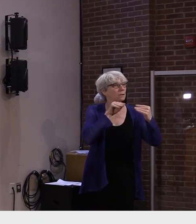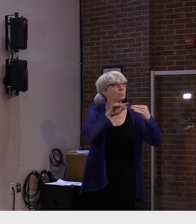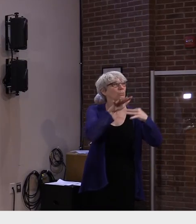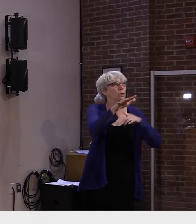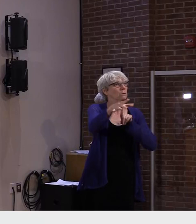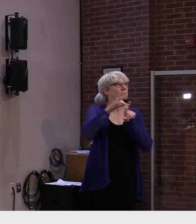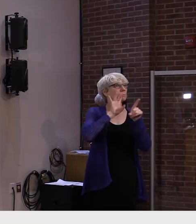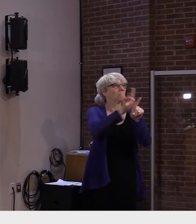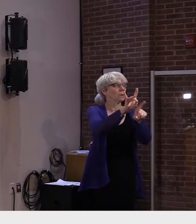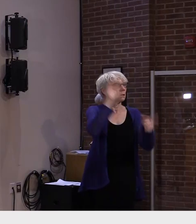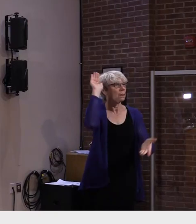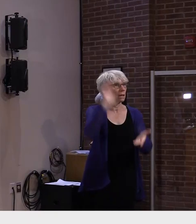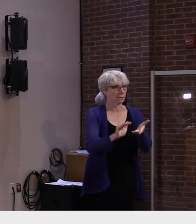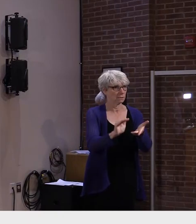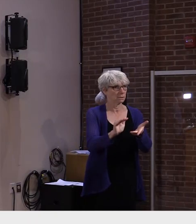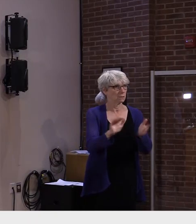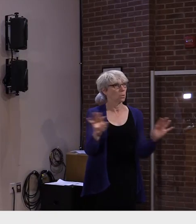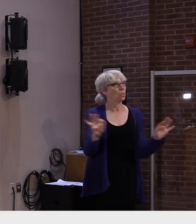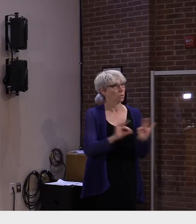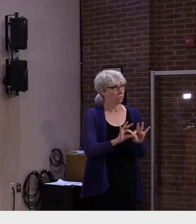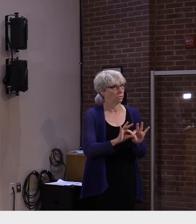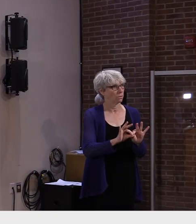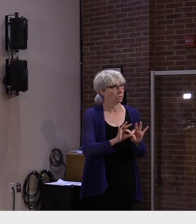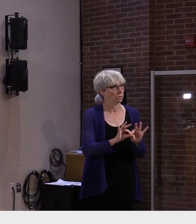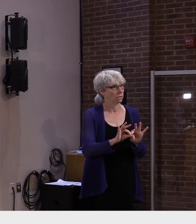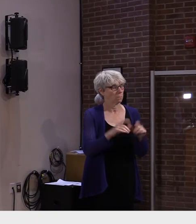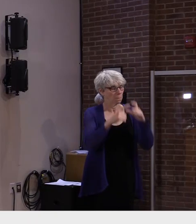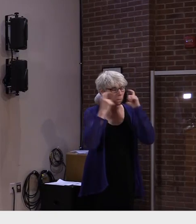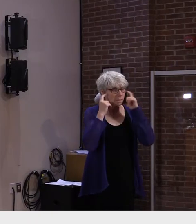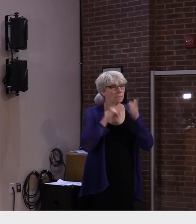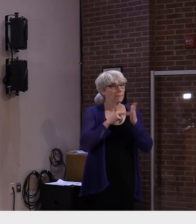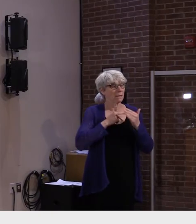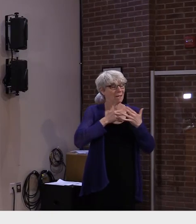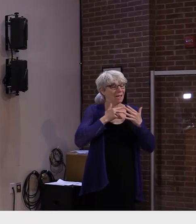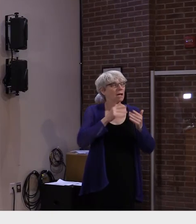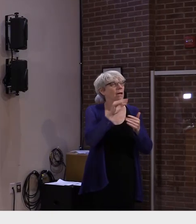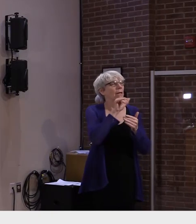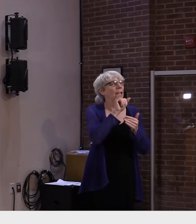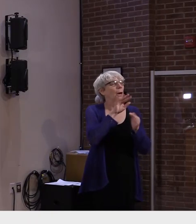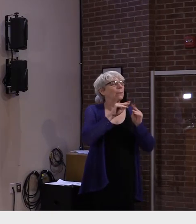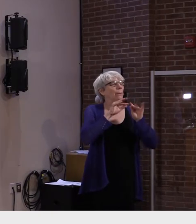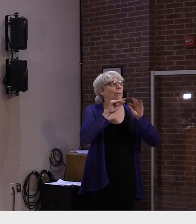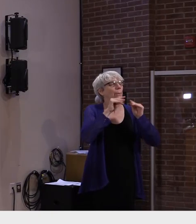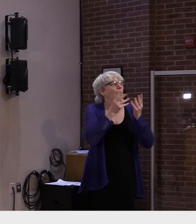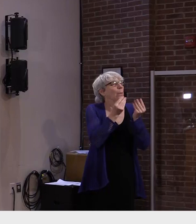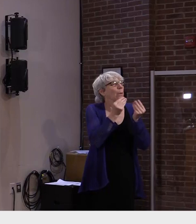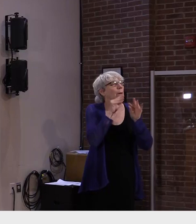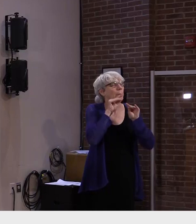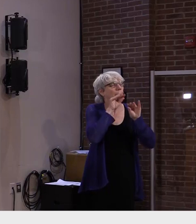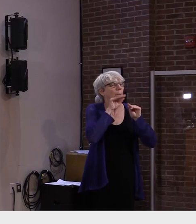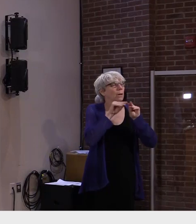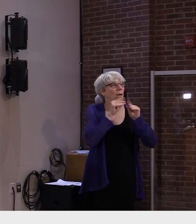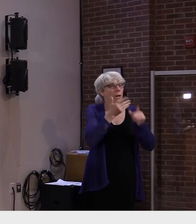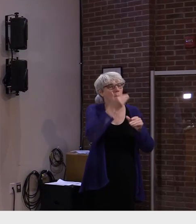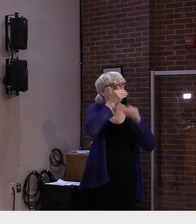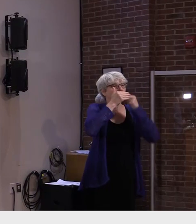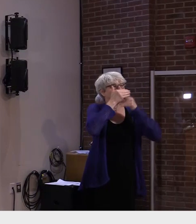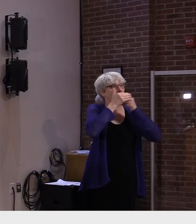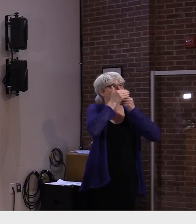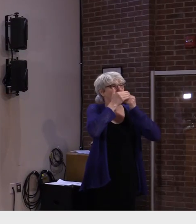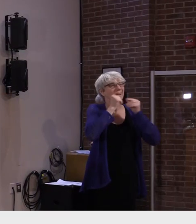this is we a and deal to protect the do the